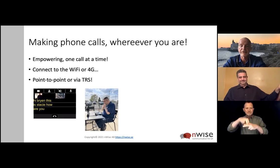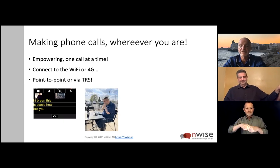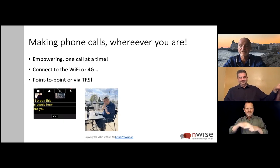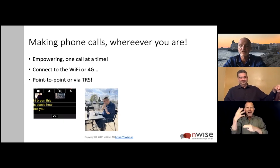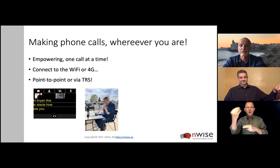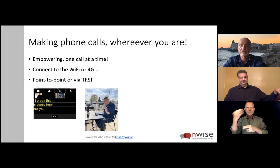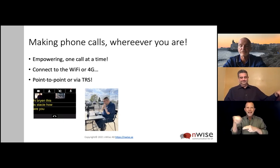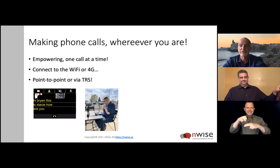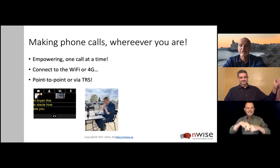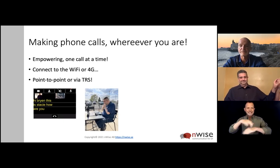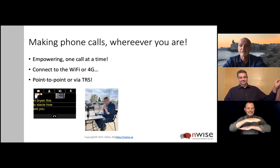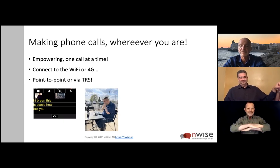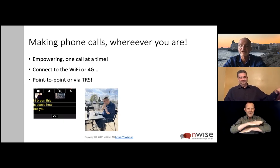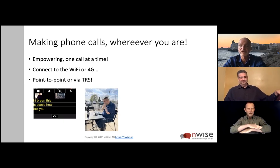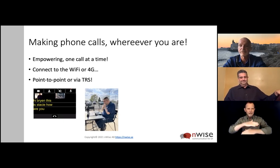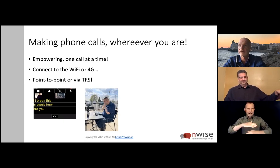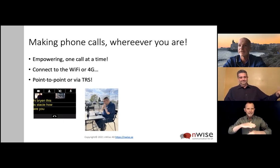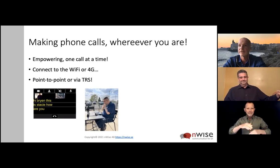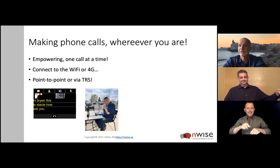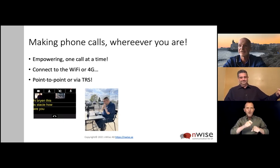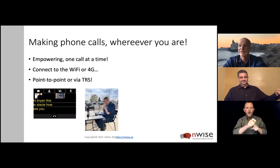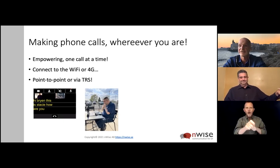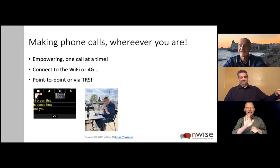actually making that call from a Starbucks.